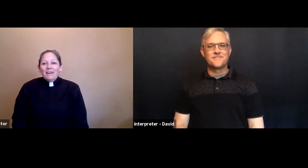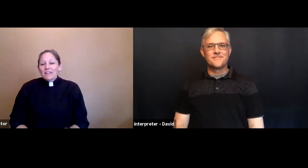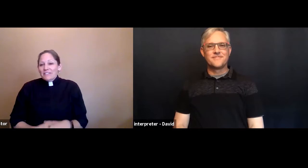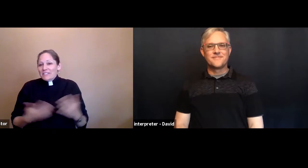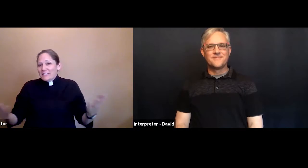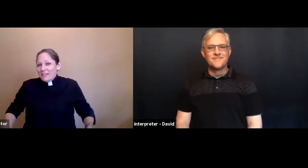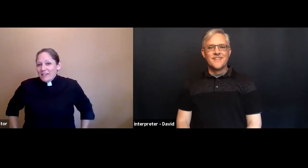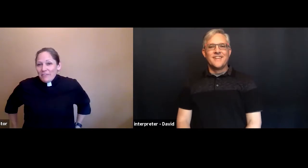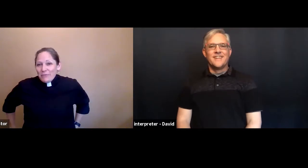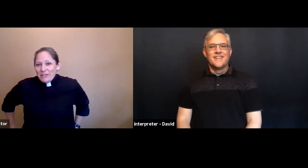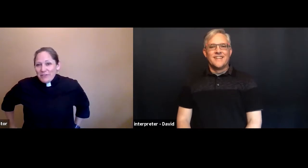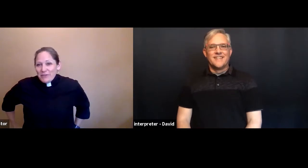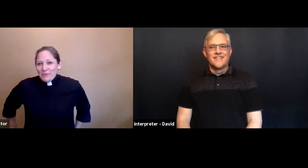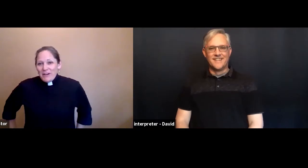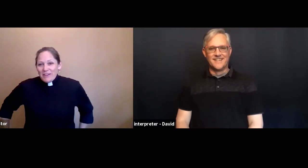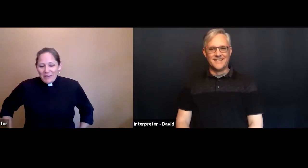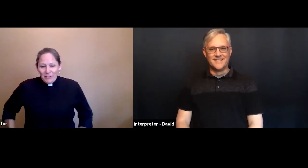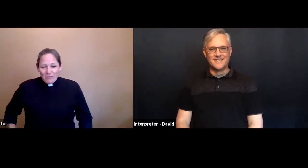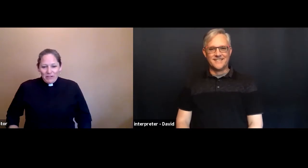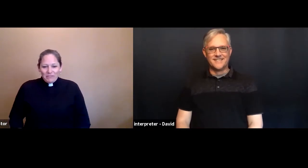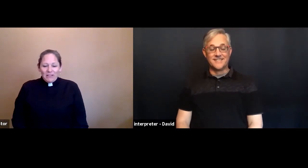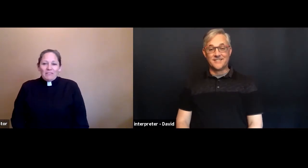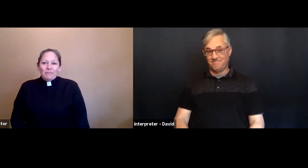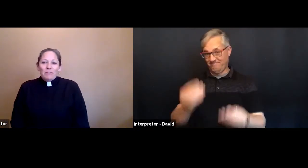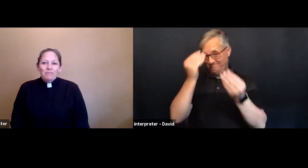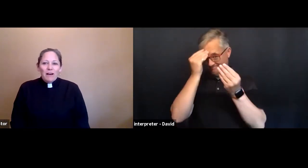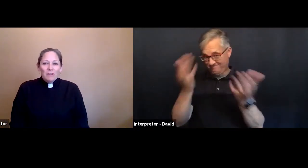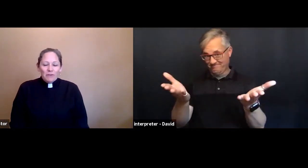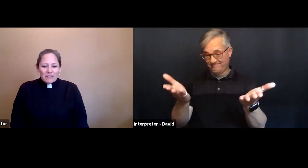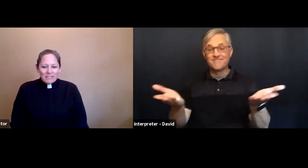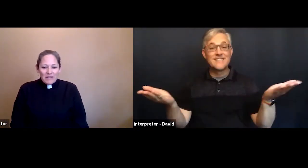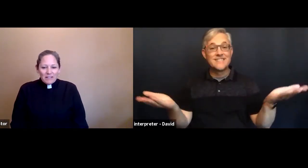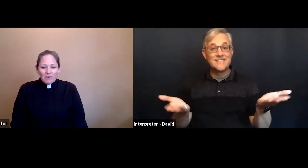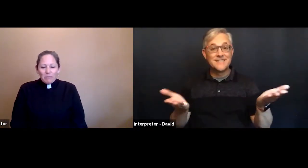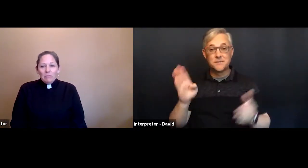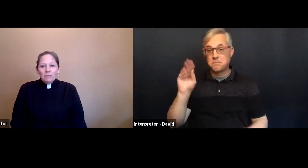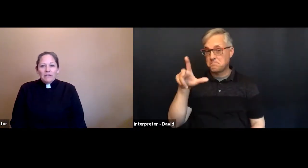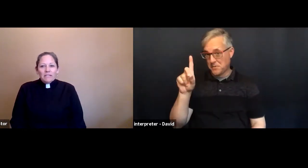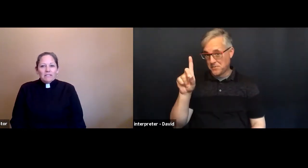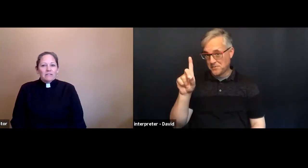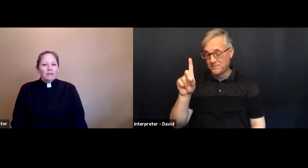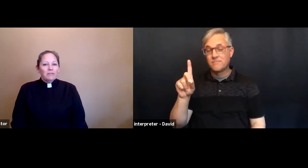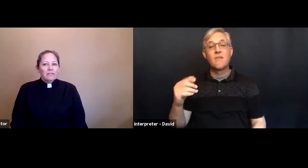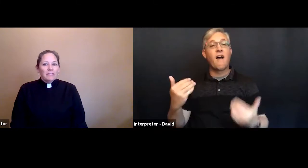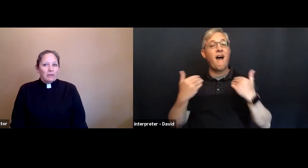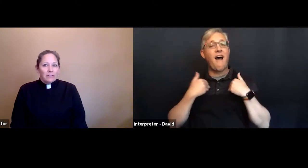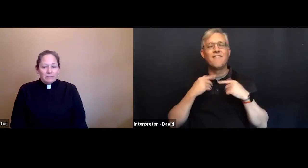Just to let everyone know, here at Bread of Life, we follow a set of Bible readings called the Narrative